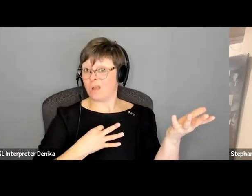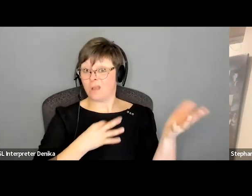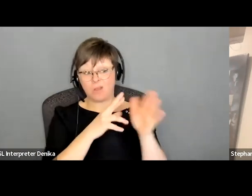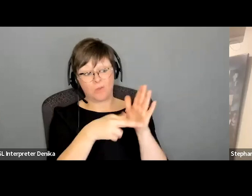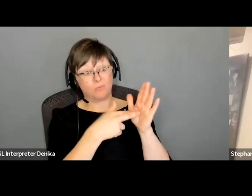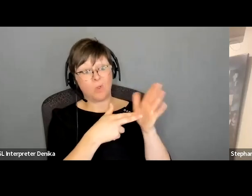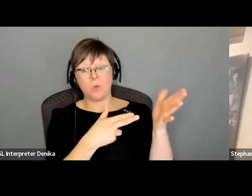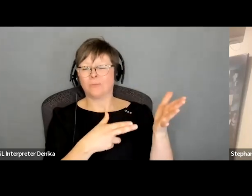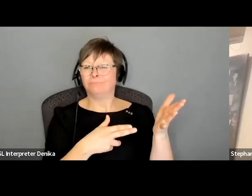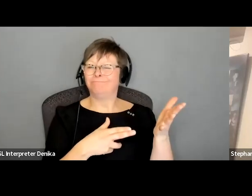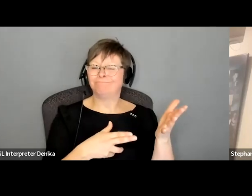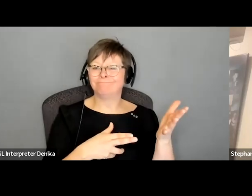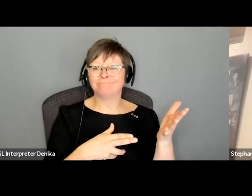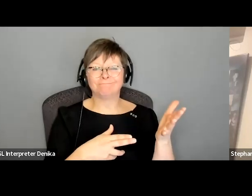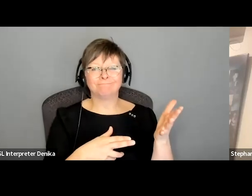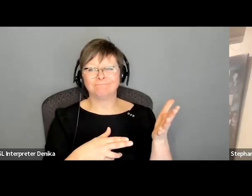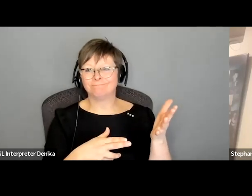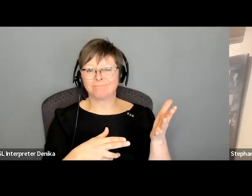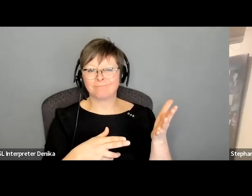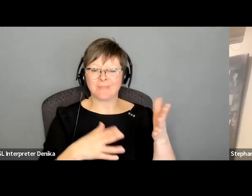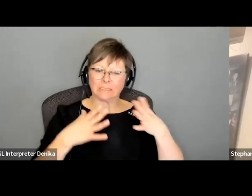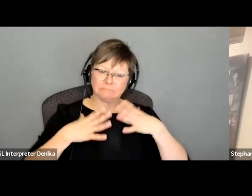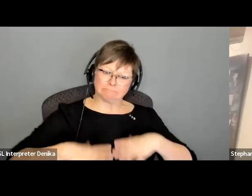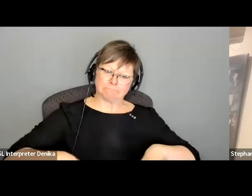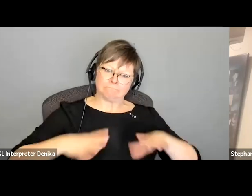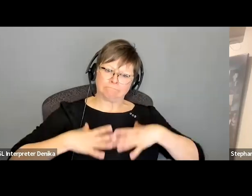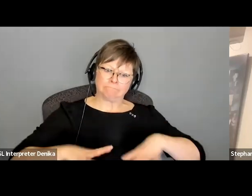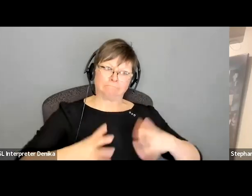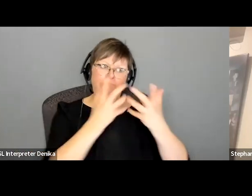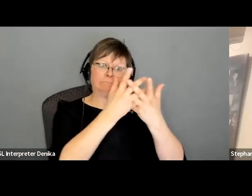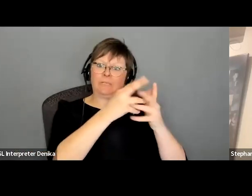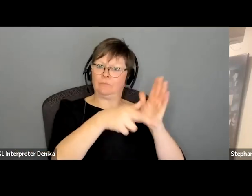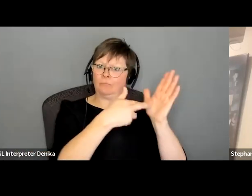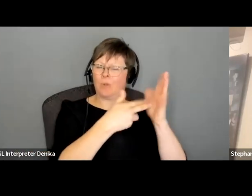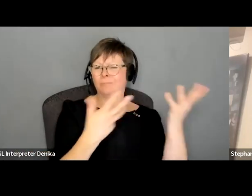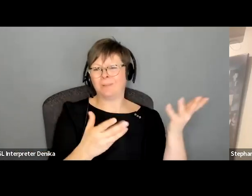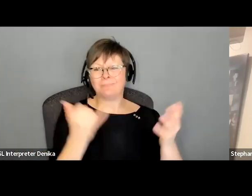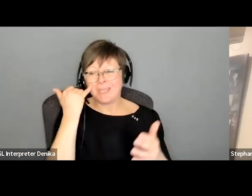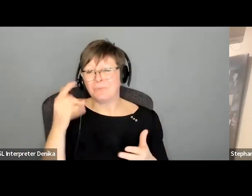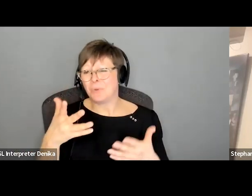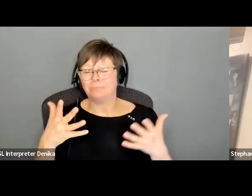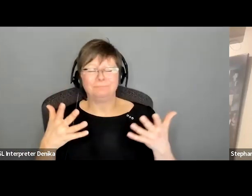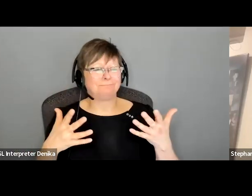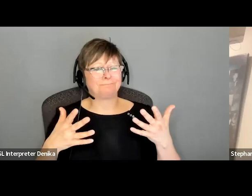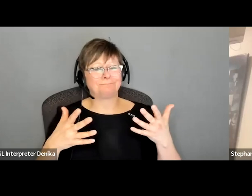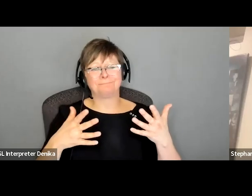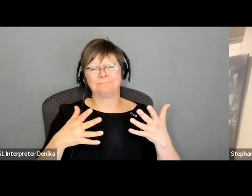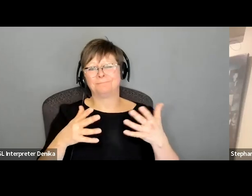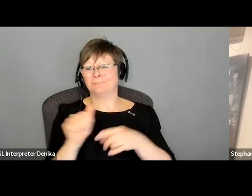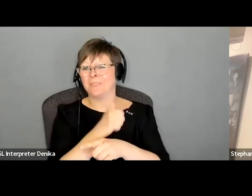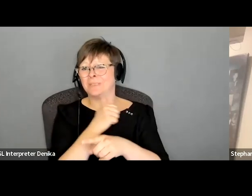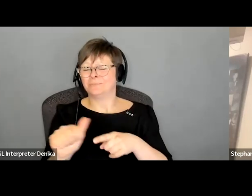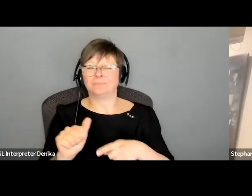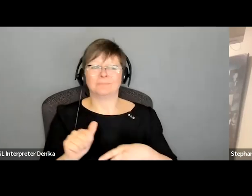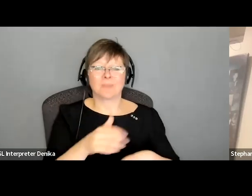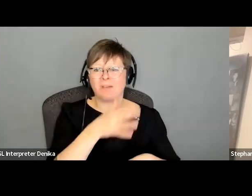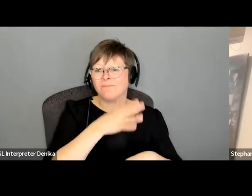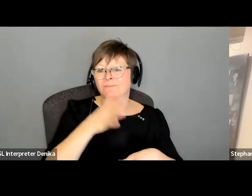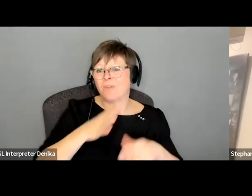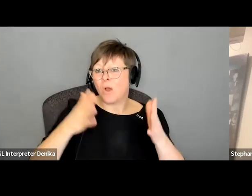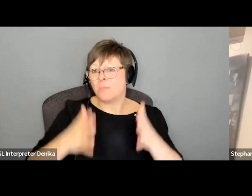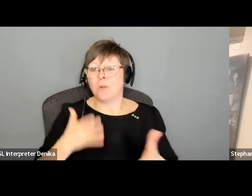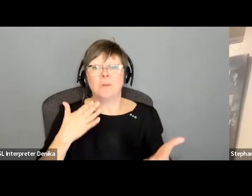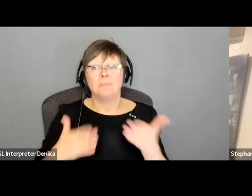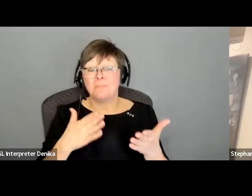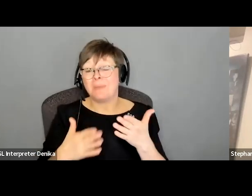costuming for me not costuming but you know if you're playing a farmer type you know i may you may wear like a denim shirt and a pair of jeans